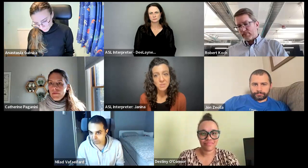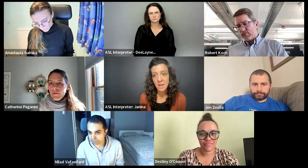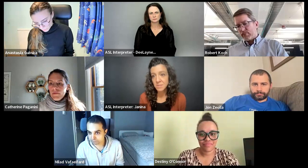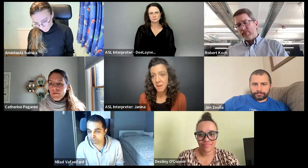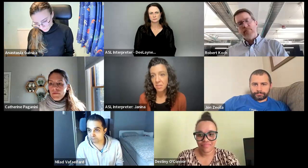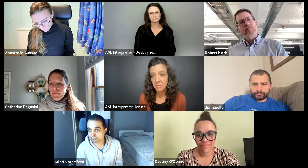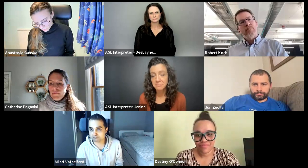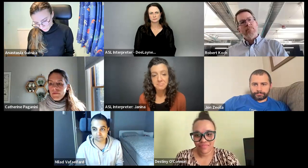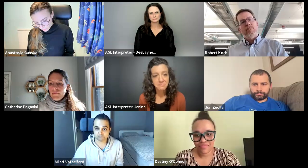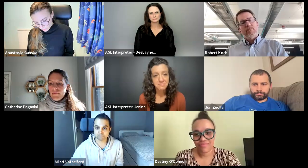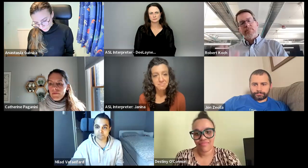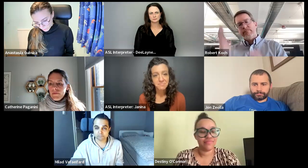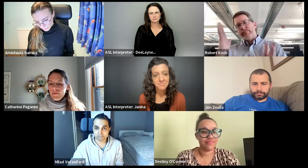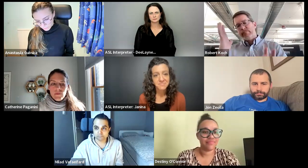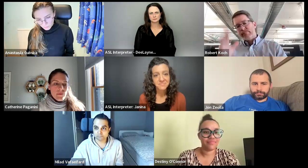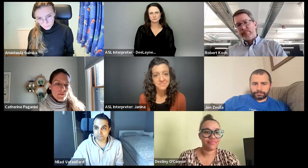So that was my thought.